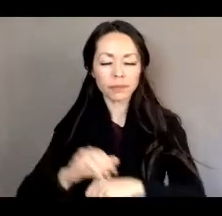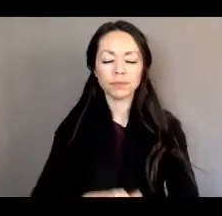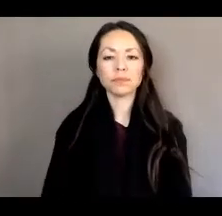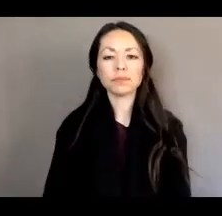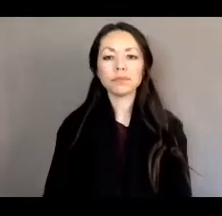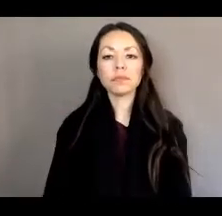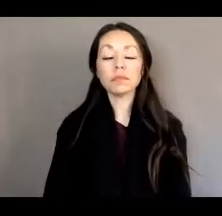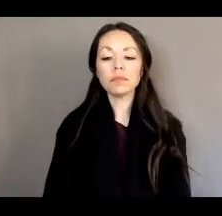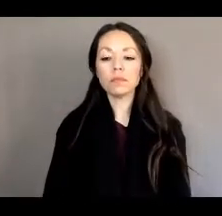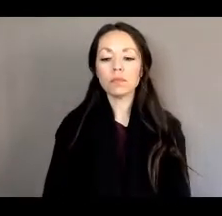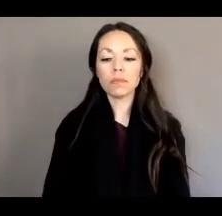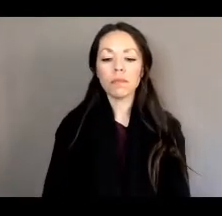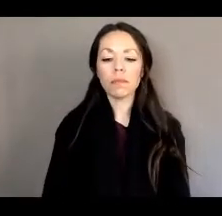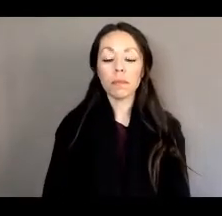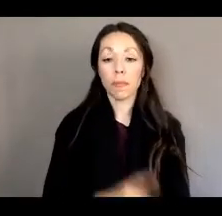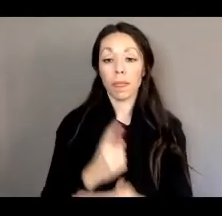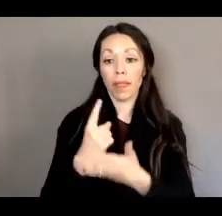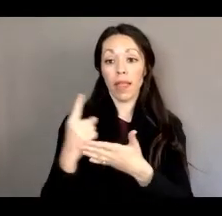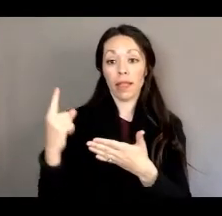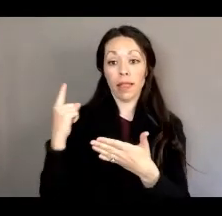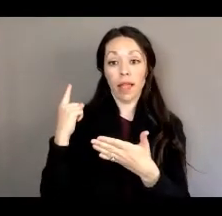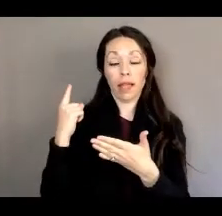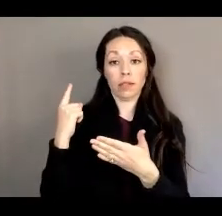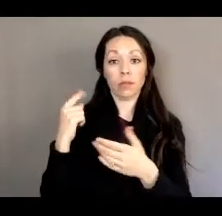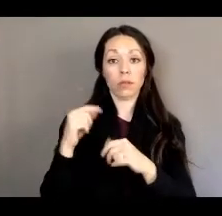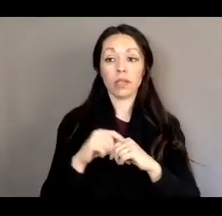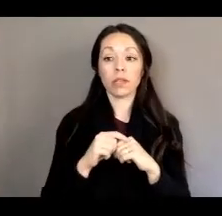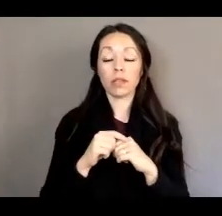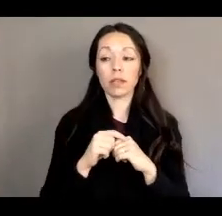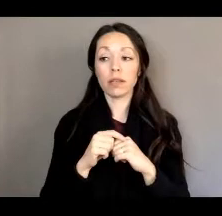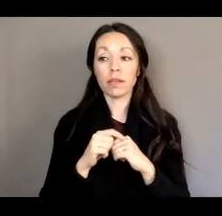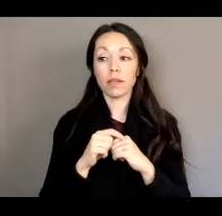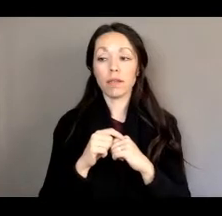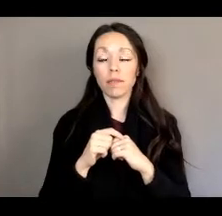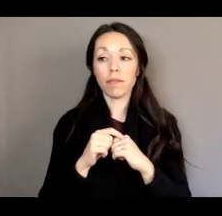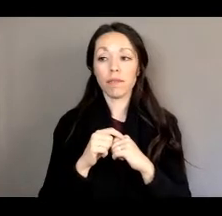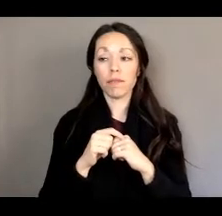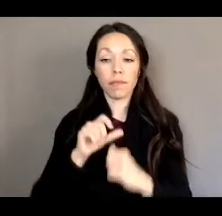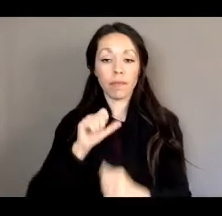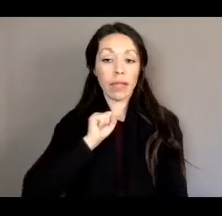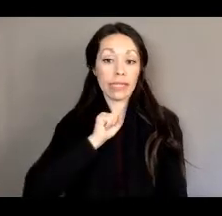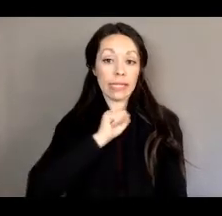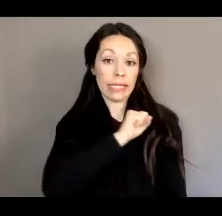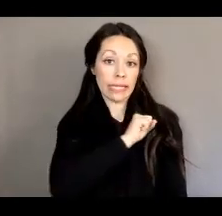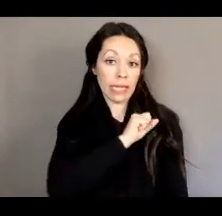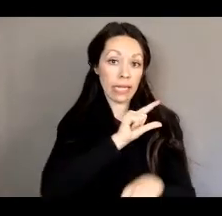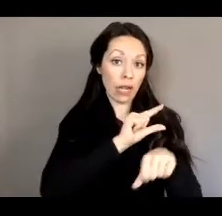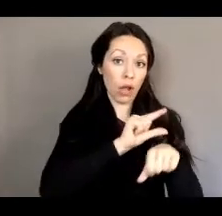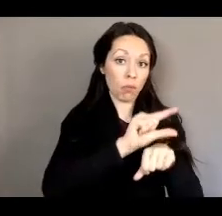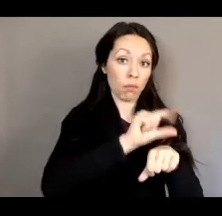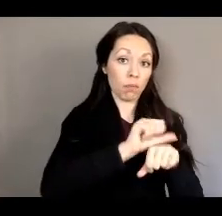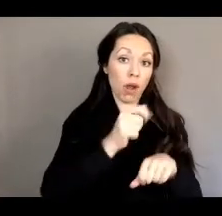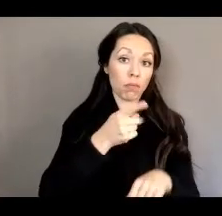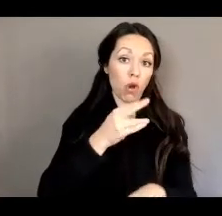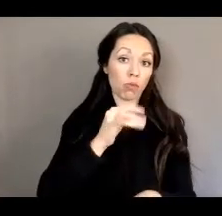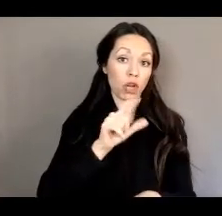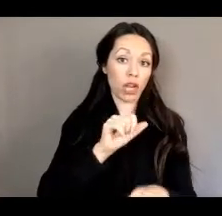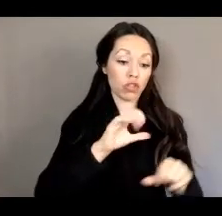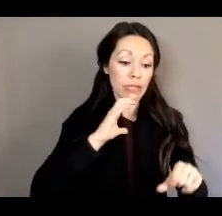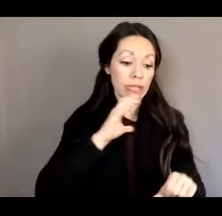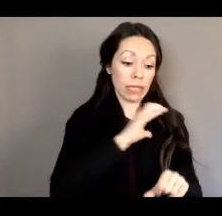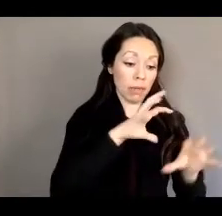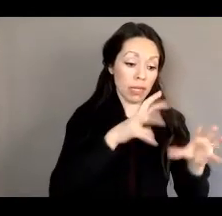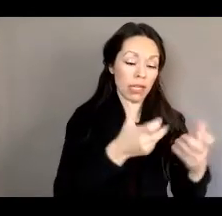This, uh, past week we heard, uh, heard in the Senate Appropriations Committee, several,